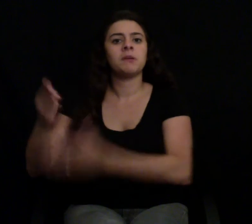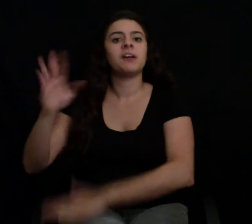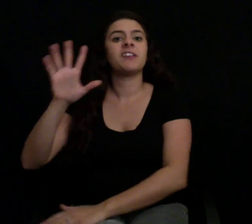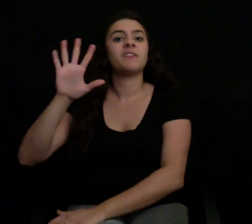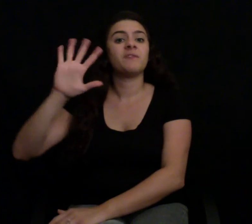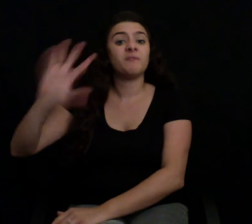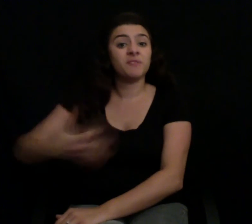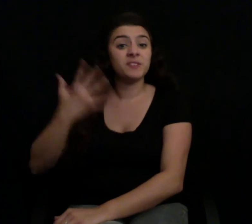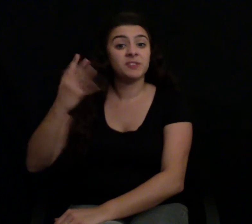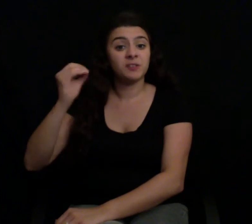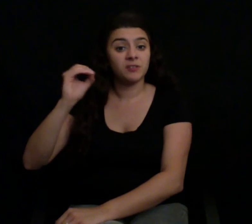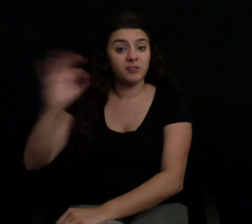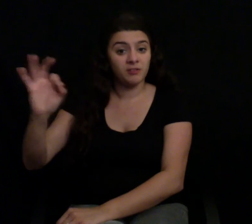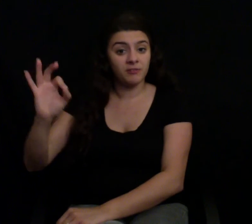Coupon code UPVOTED.